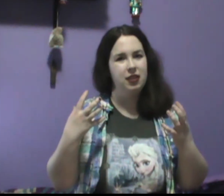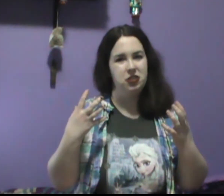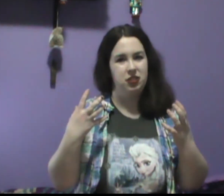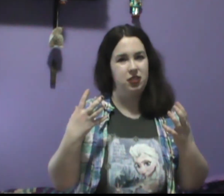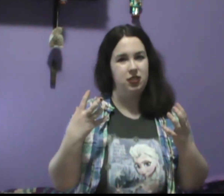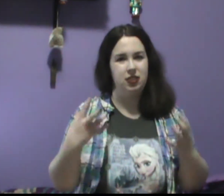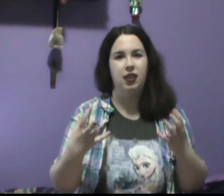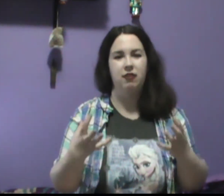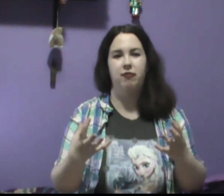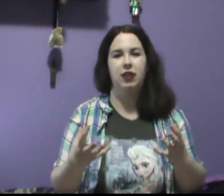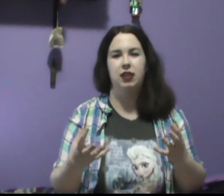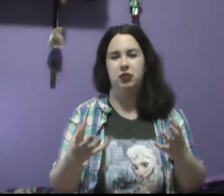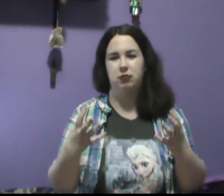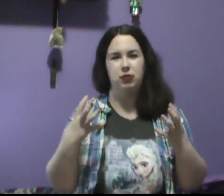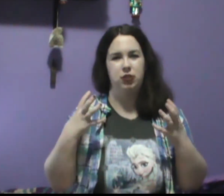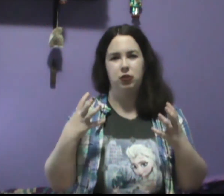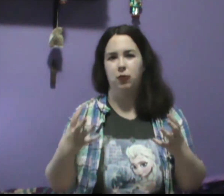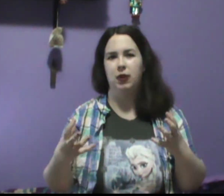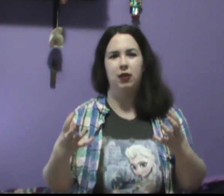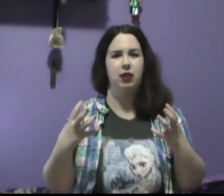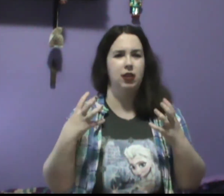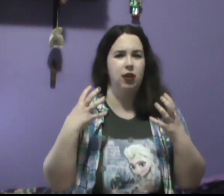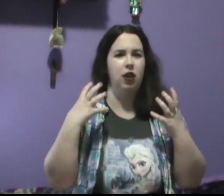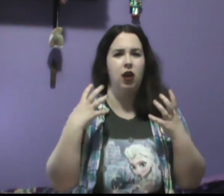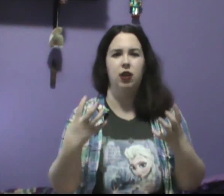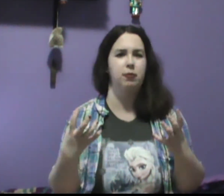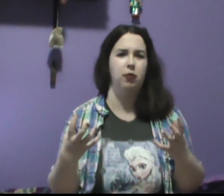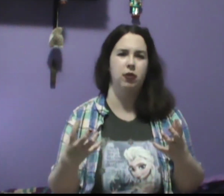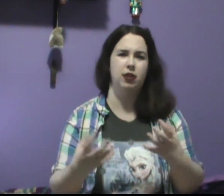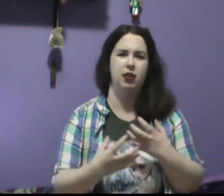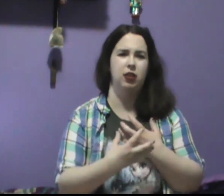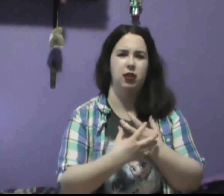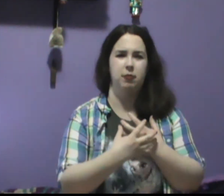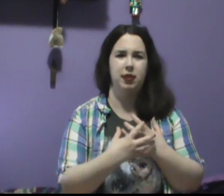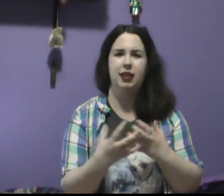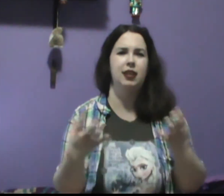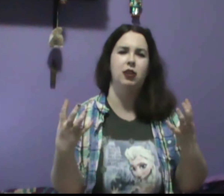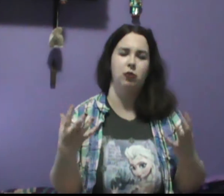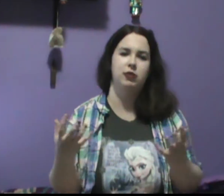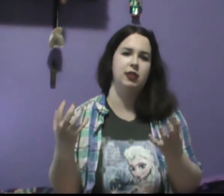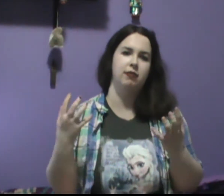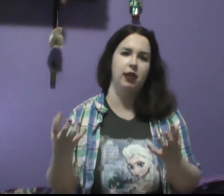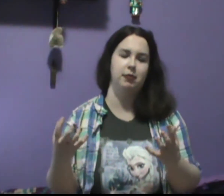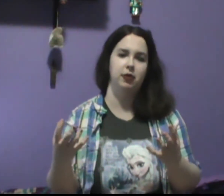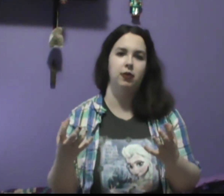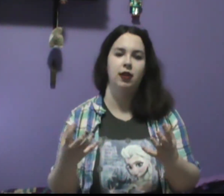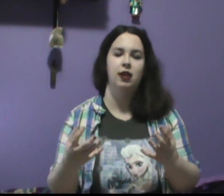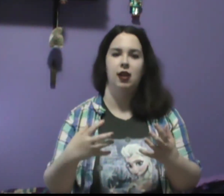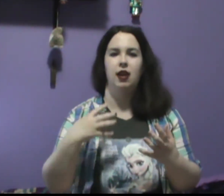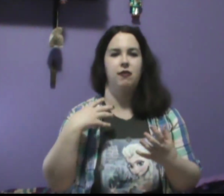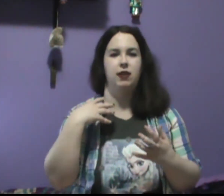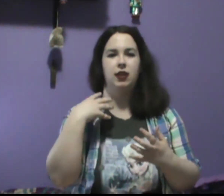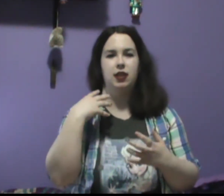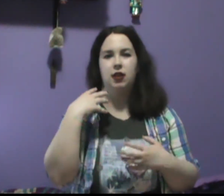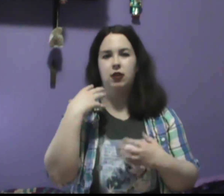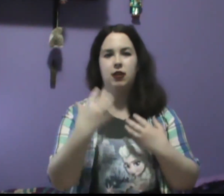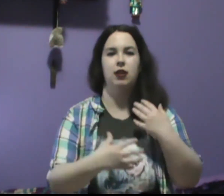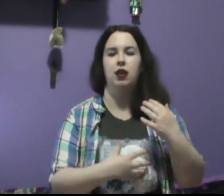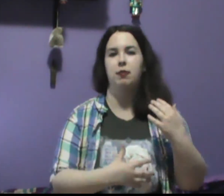it just didn't fit and just was so weird and unimportant and completely useless for the episode. And I felt like they could have done a